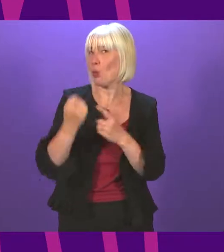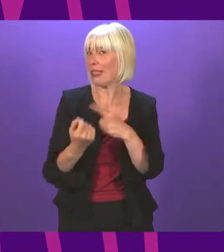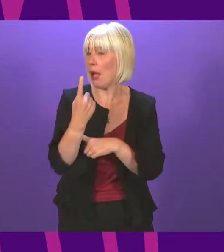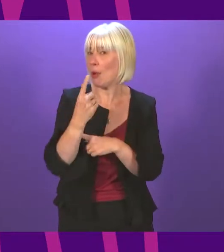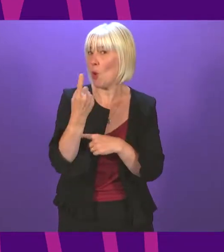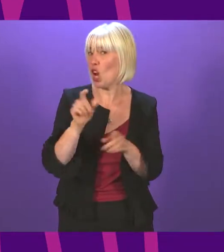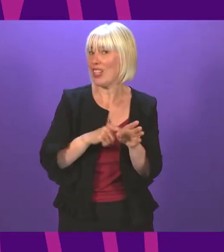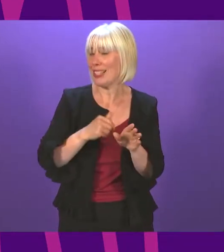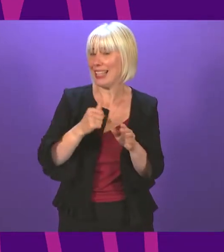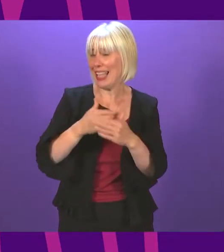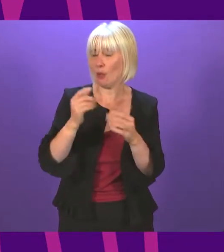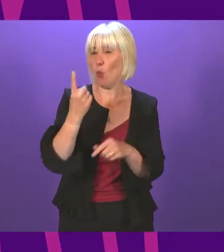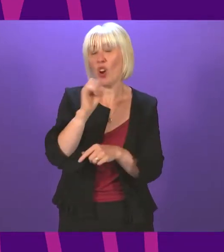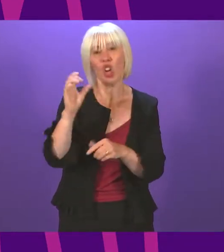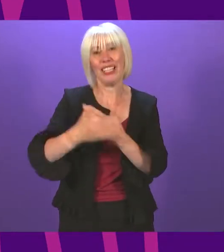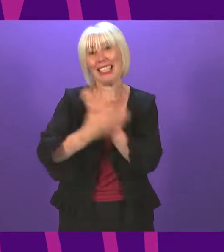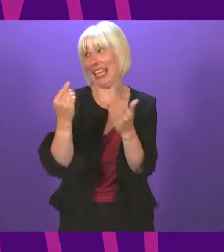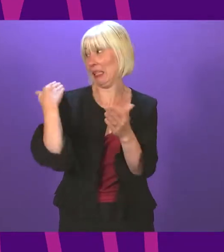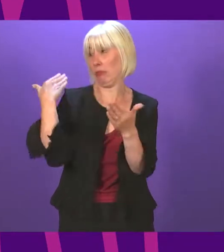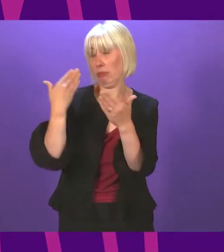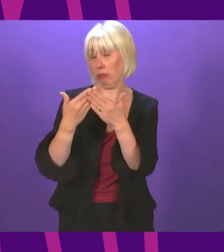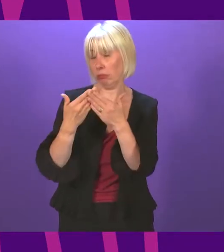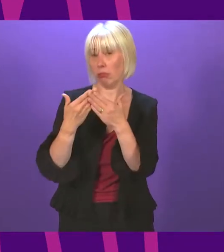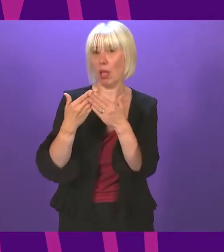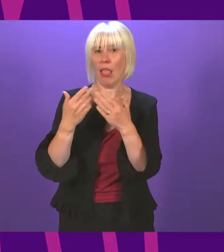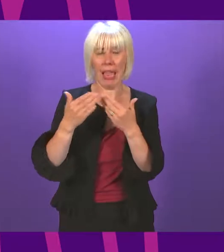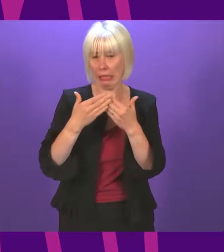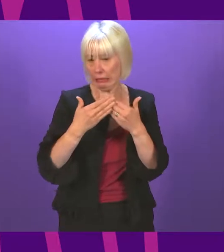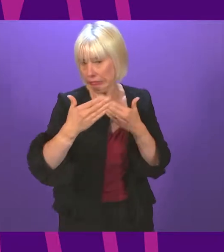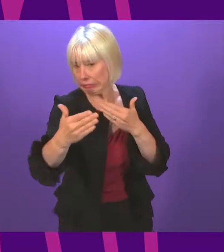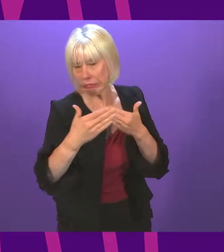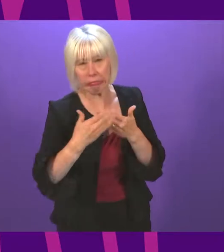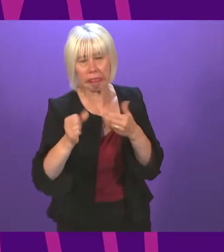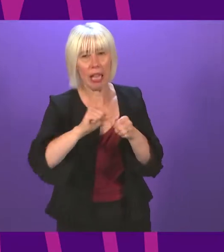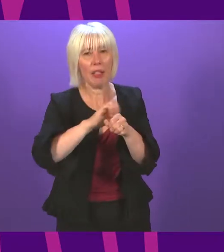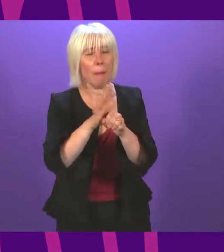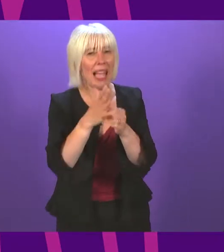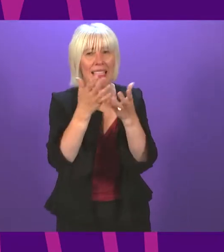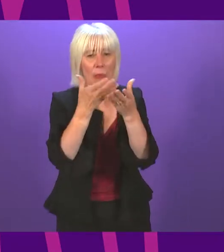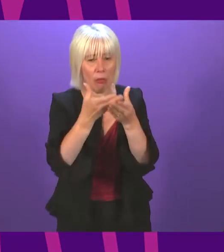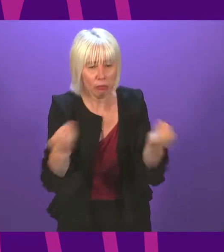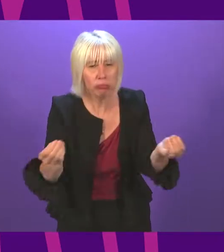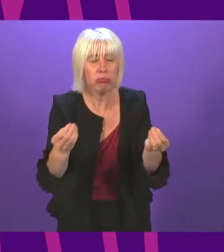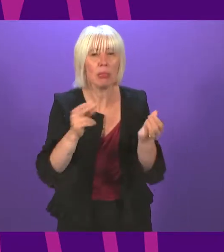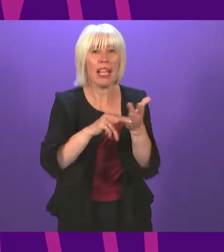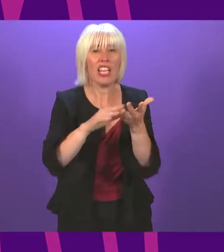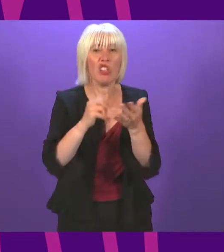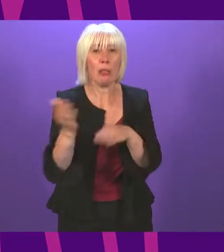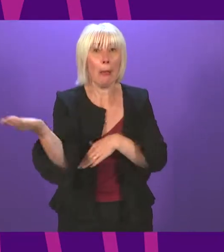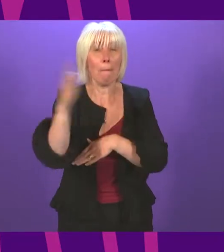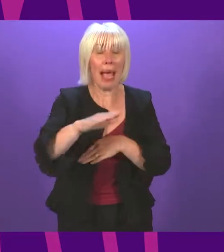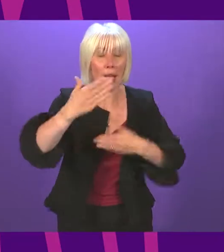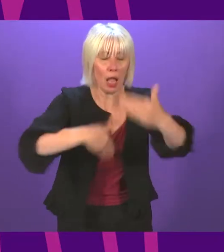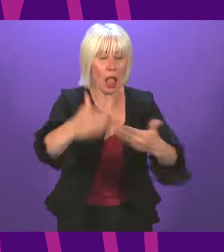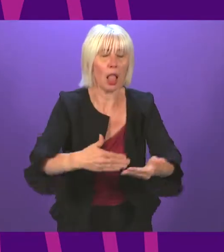and how much further we have to go before the pandemic is behind us and our health service can fully recover. While the COVID crisis